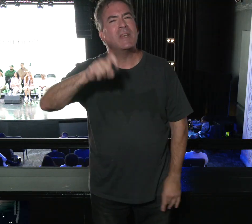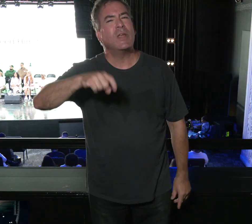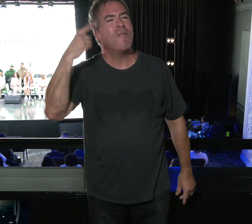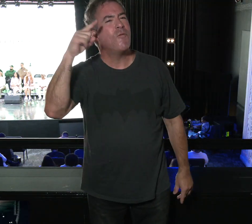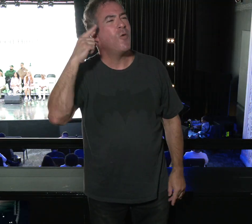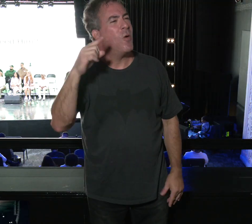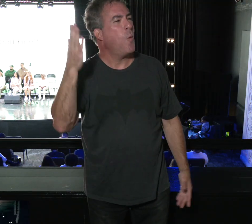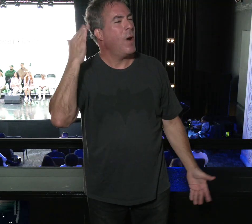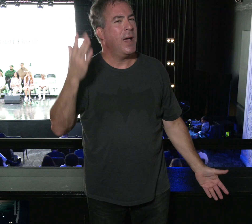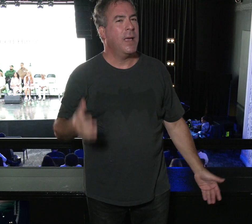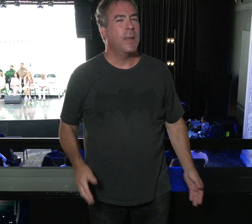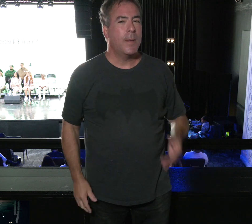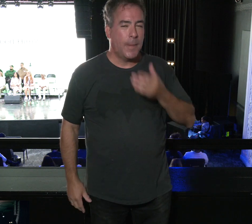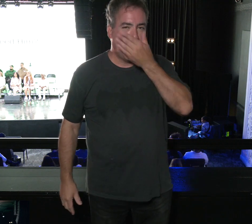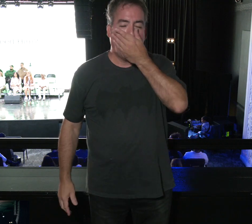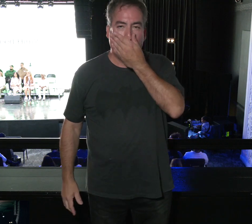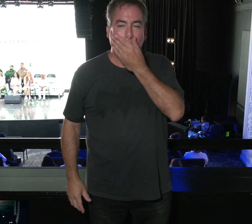need him?